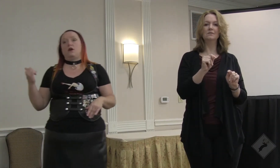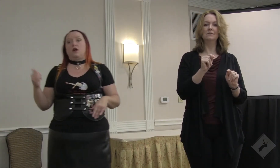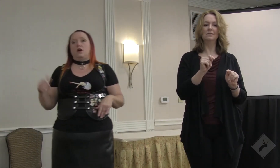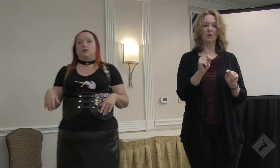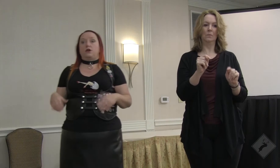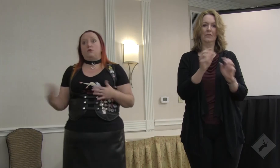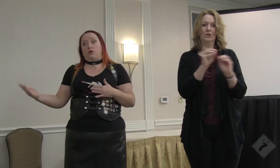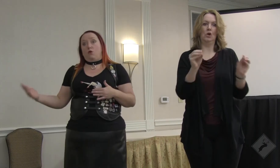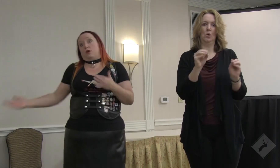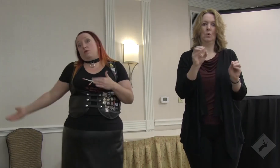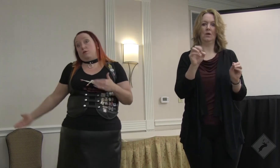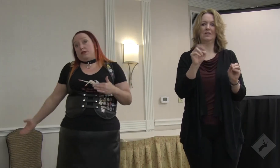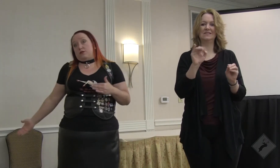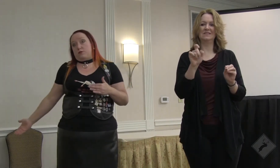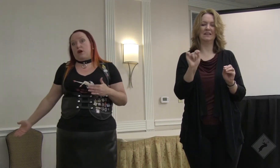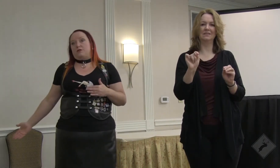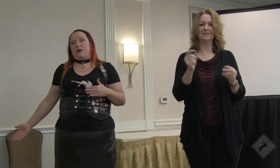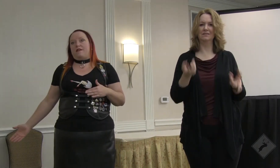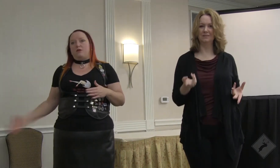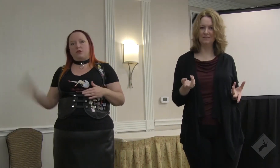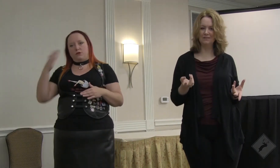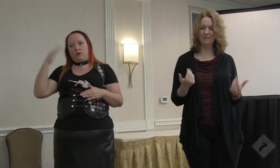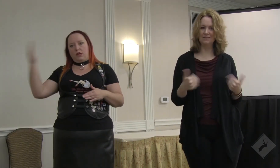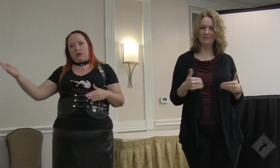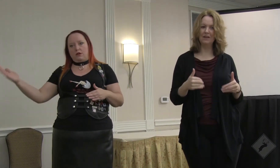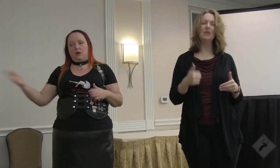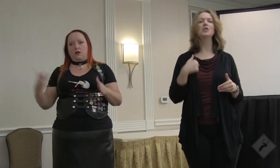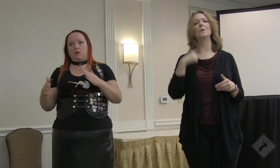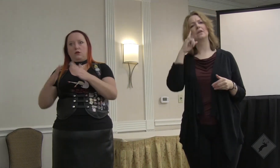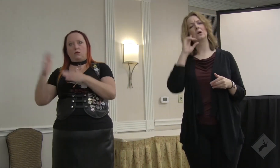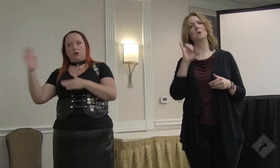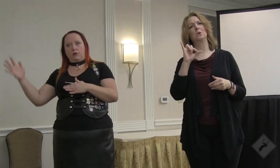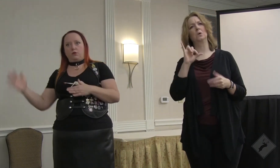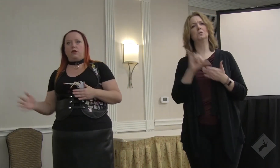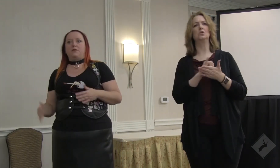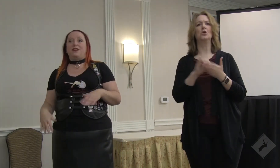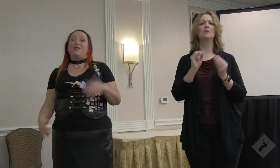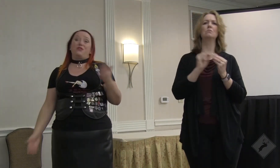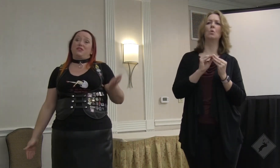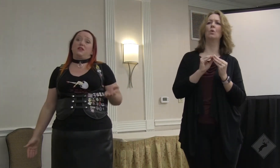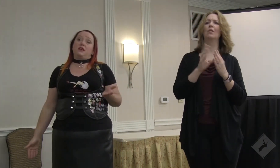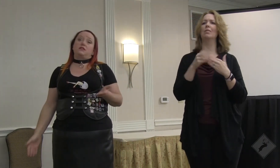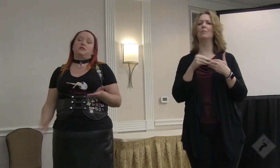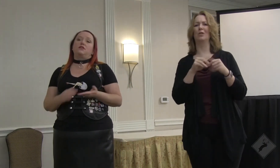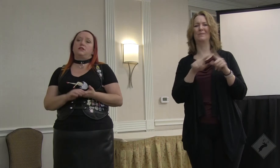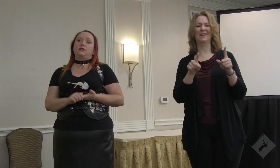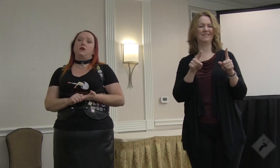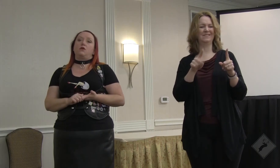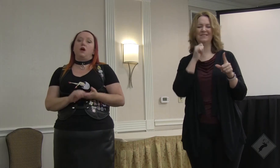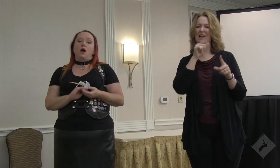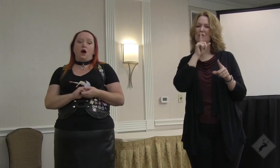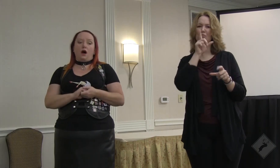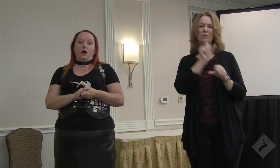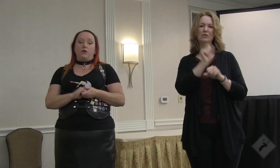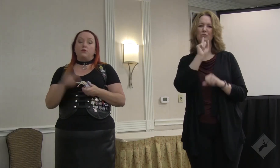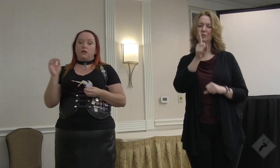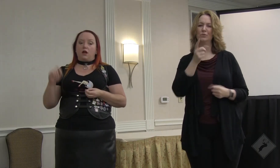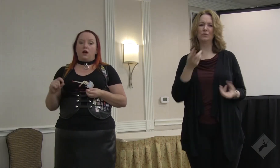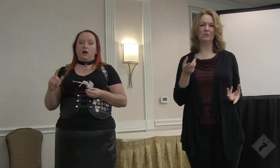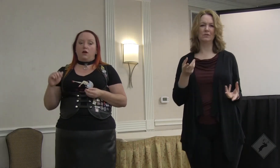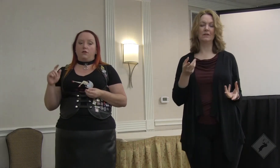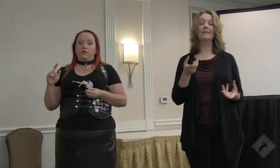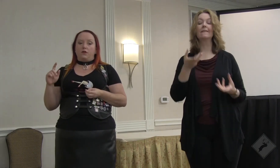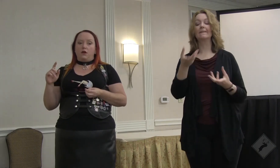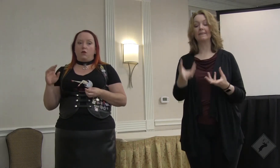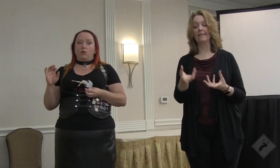kicked out. So New York, you wouldn't be so surprised by that because you think, you know, a little more liberal up there. Although that's not necessarily so. There was